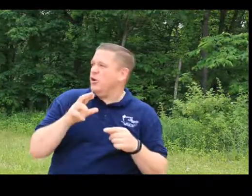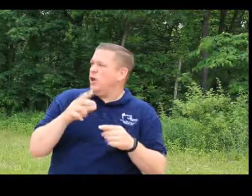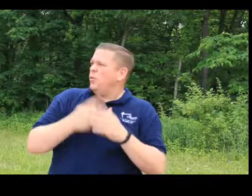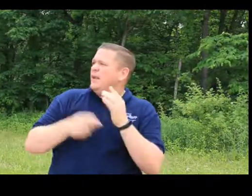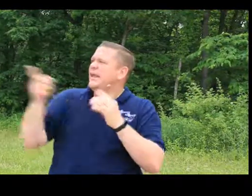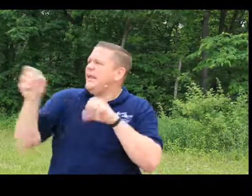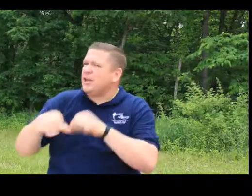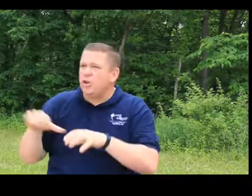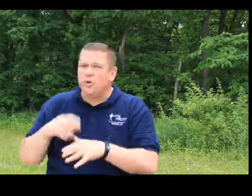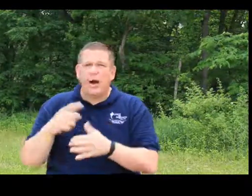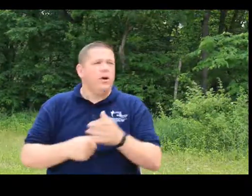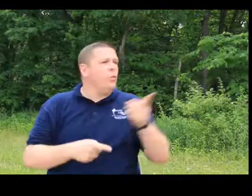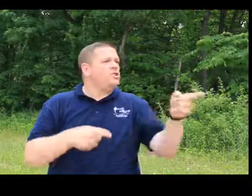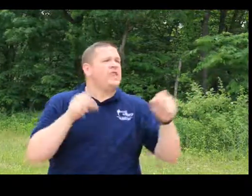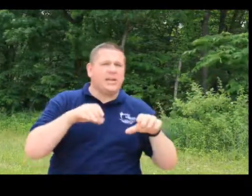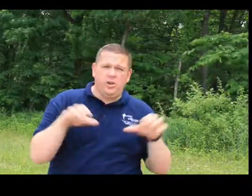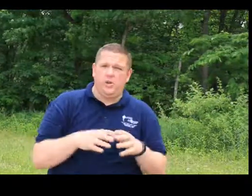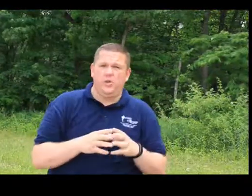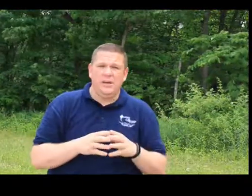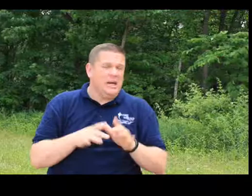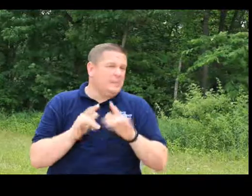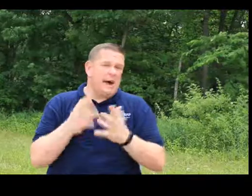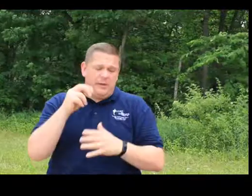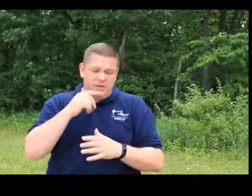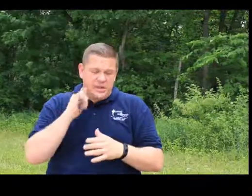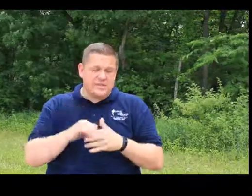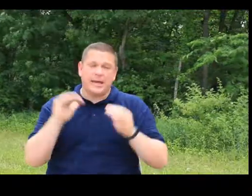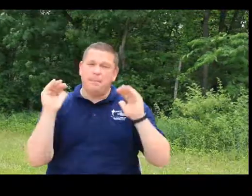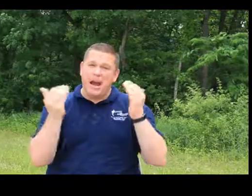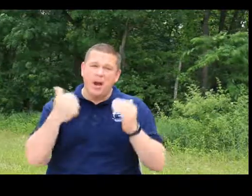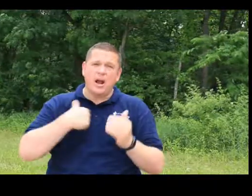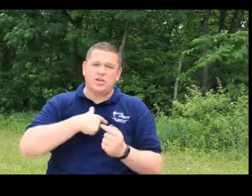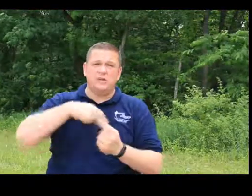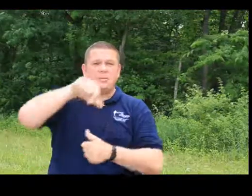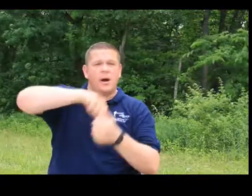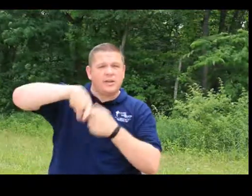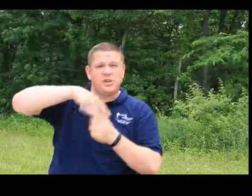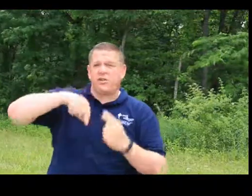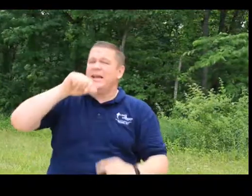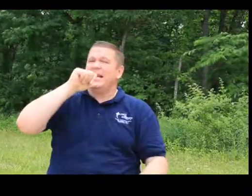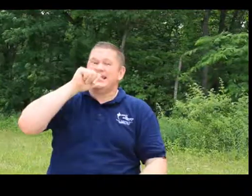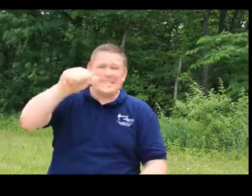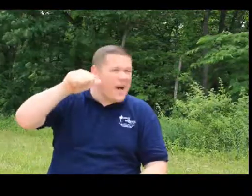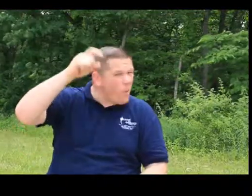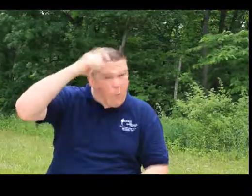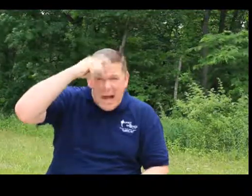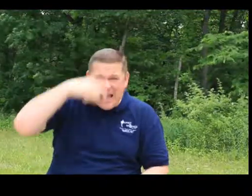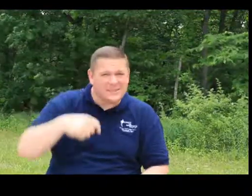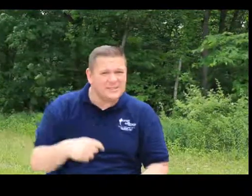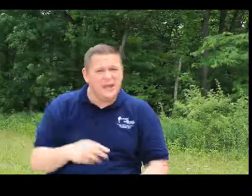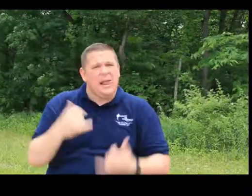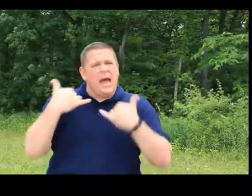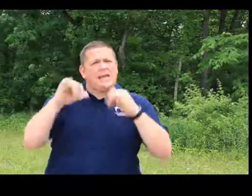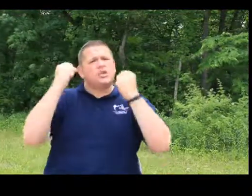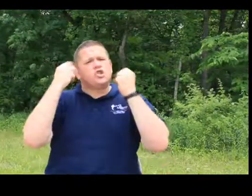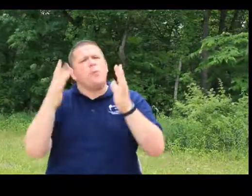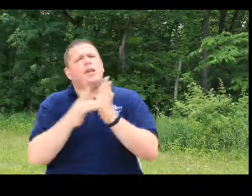what he can do or what she can do. The Bible even says that comparing ourselves among each other is not wise. And yet so many